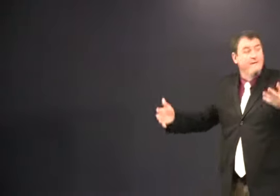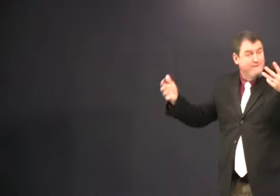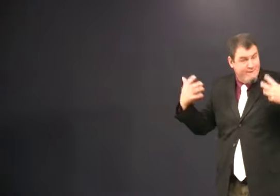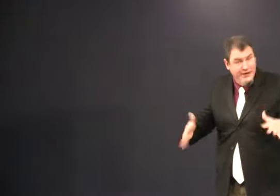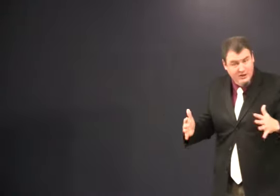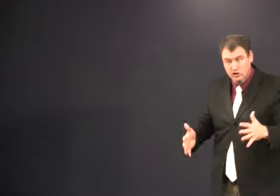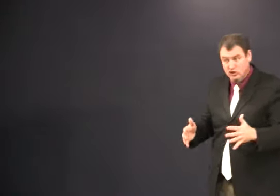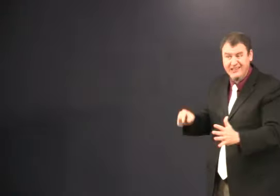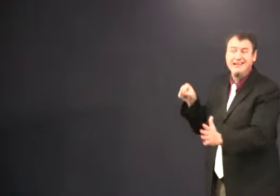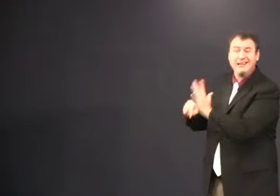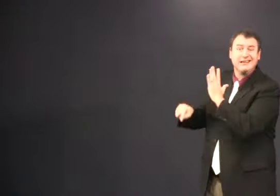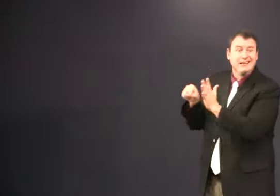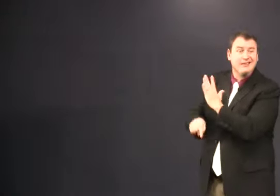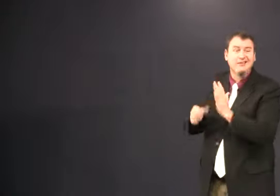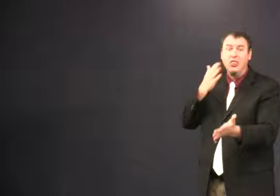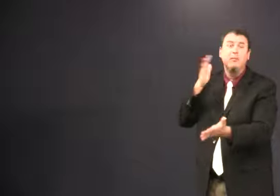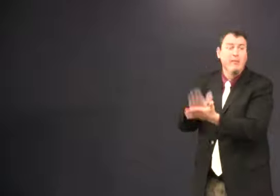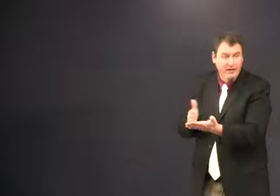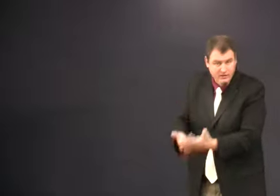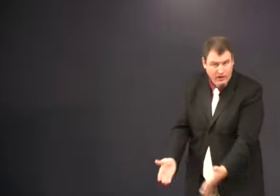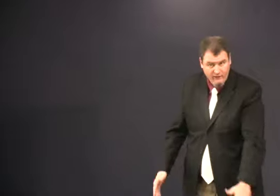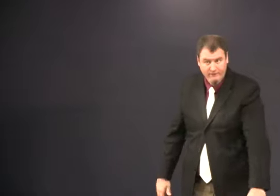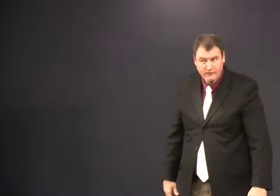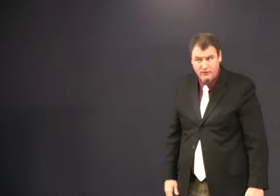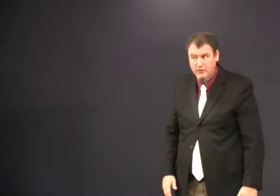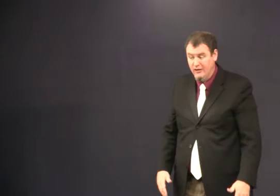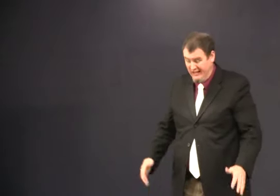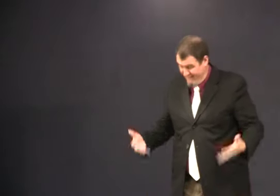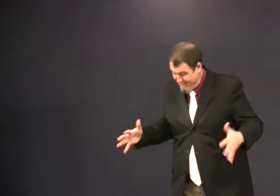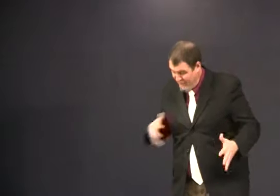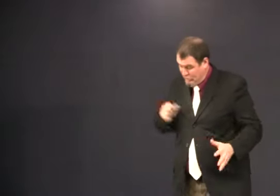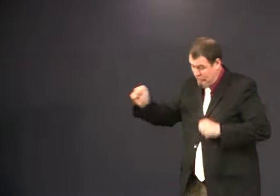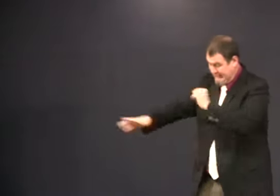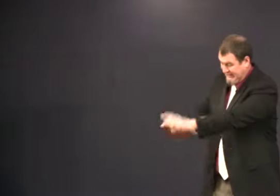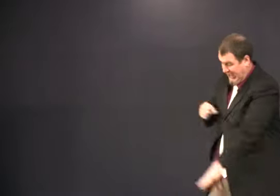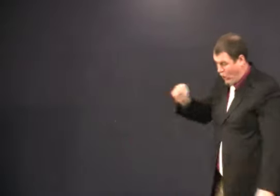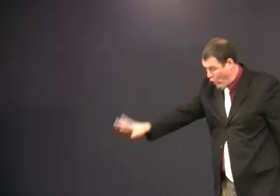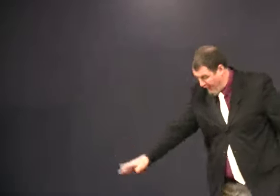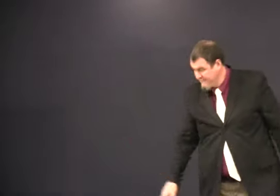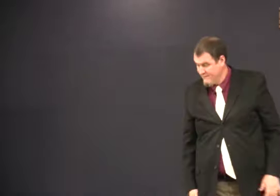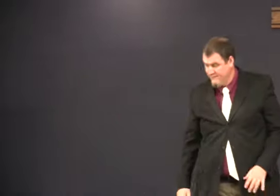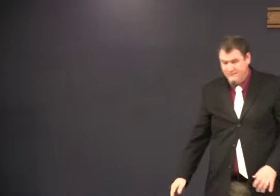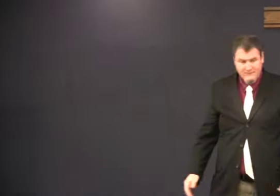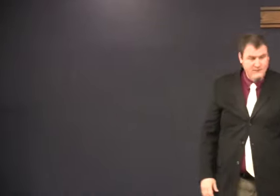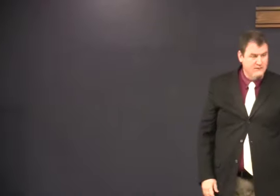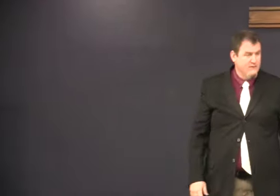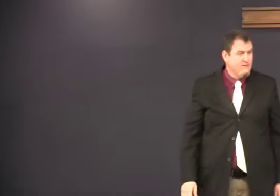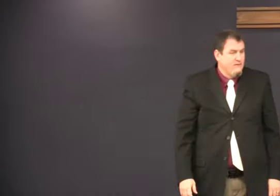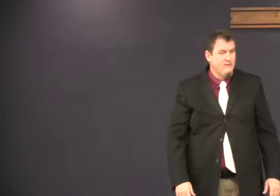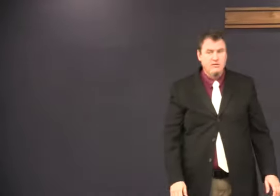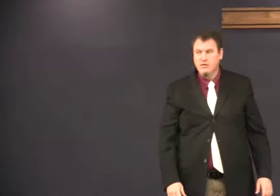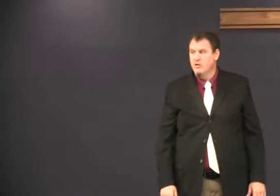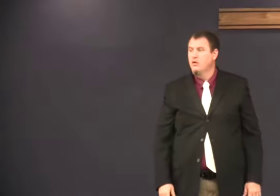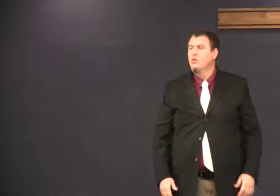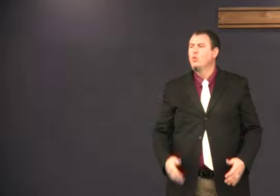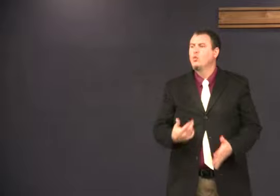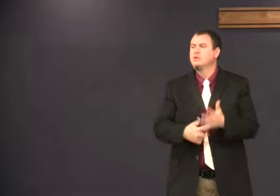after that, you kill all the bad stuff. Take it off. Now,